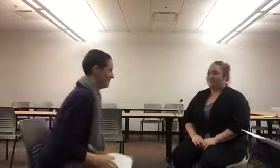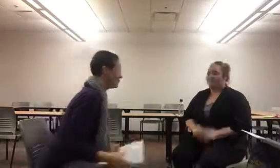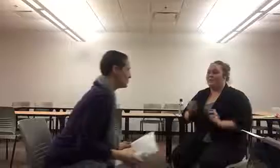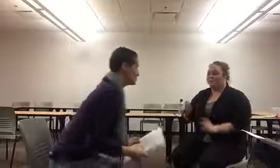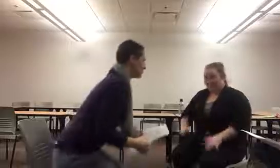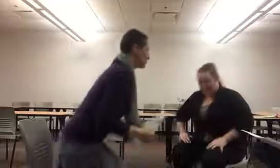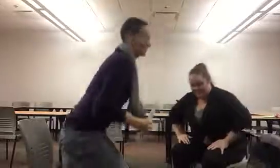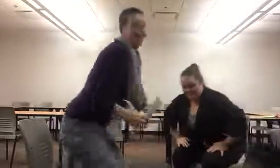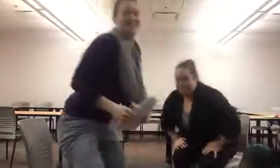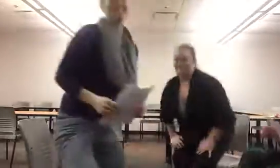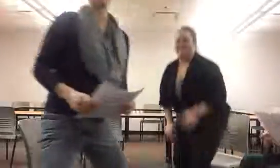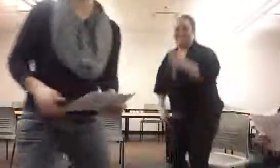Woo! Woo!